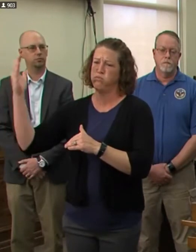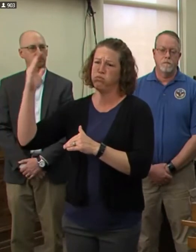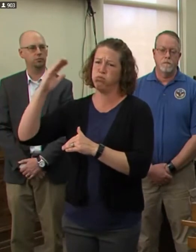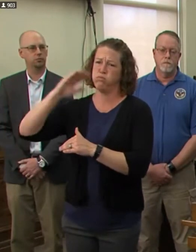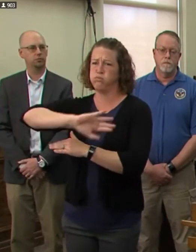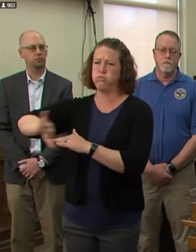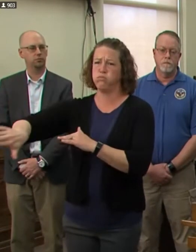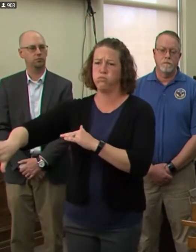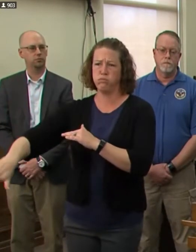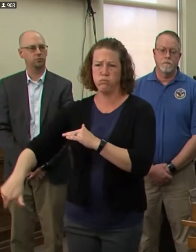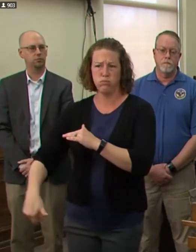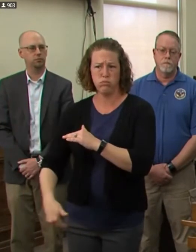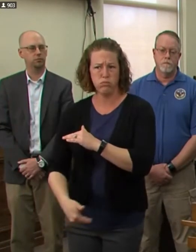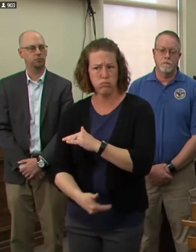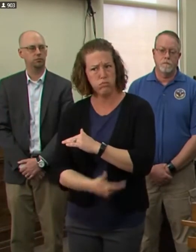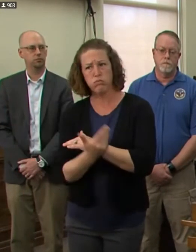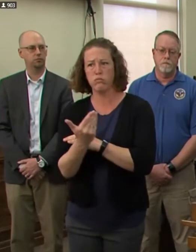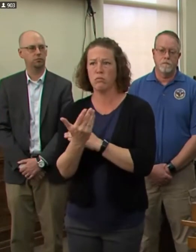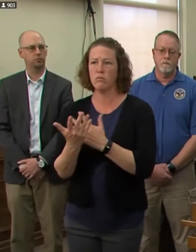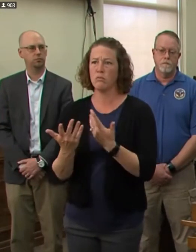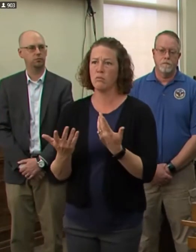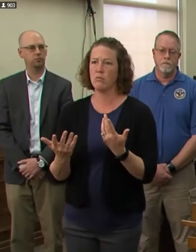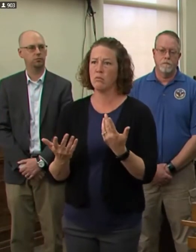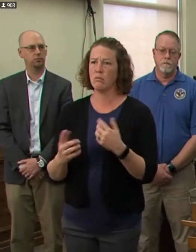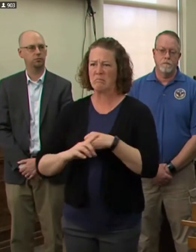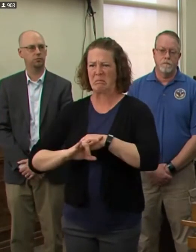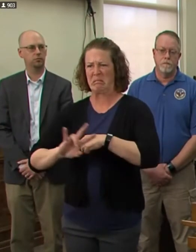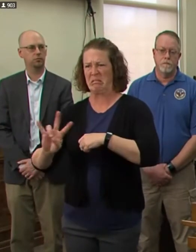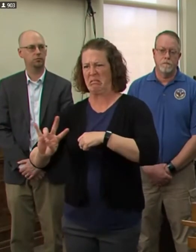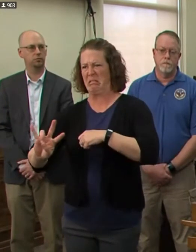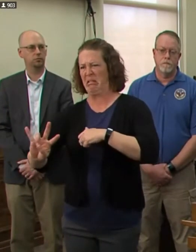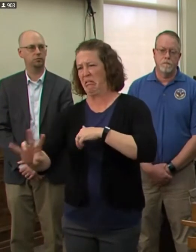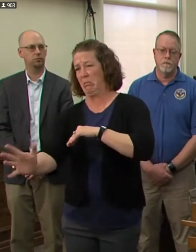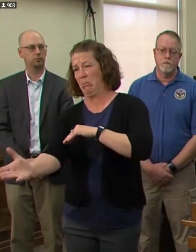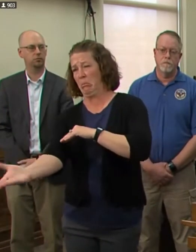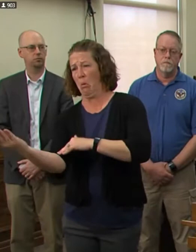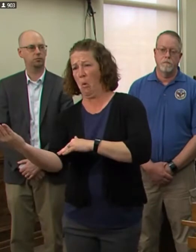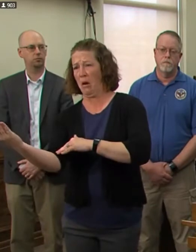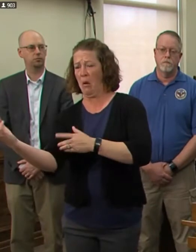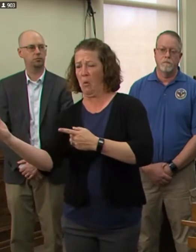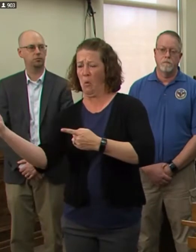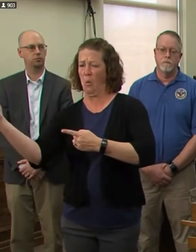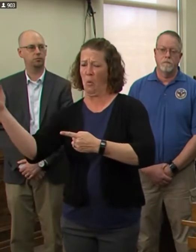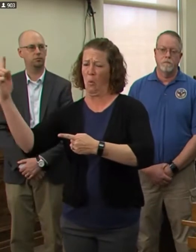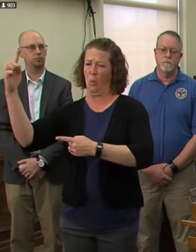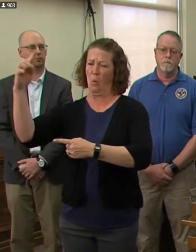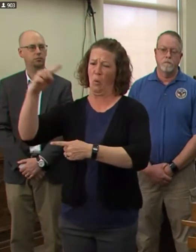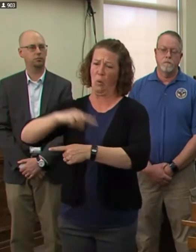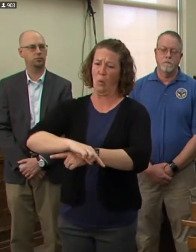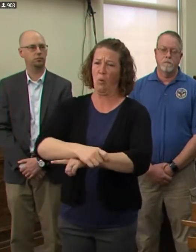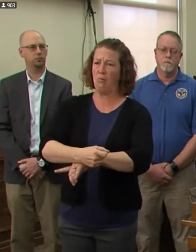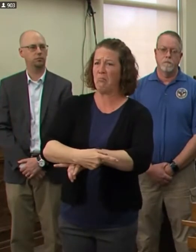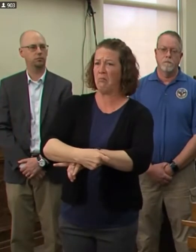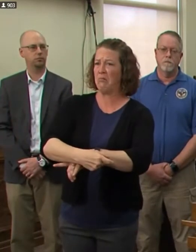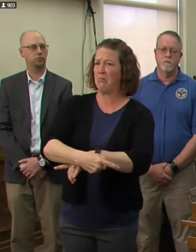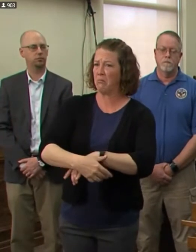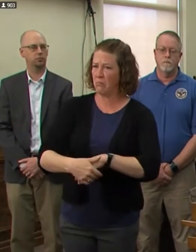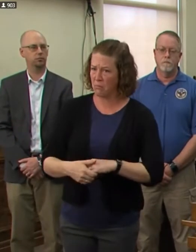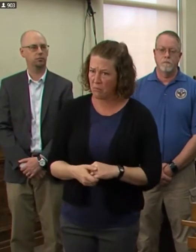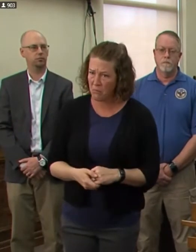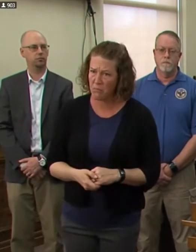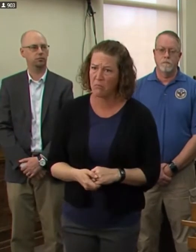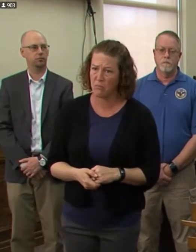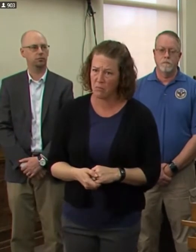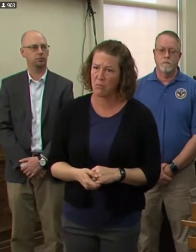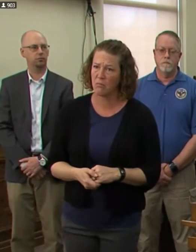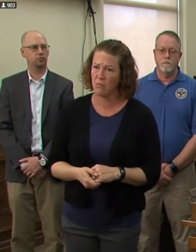meetings starting at the 7 a.m. hour till meetings at 11 and calls going into the wee hours of the morning. Again,